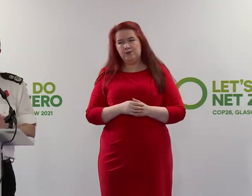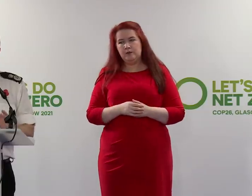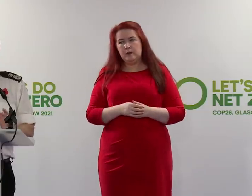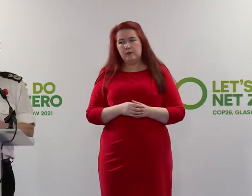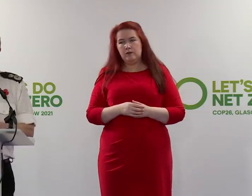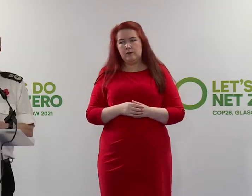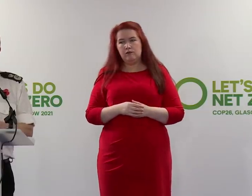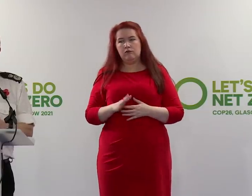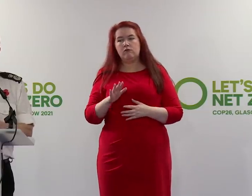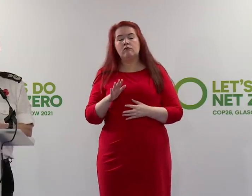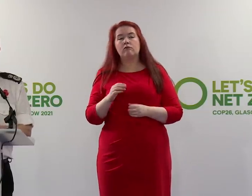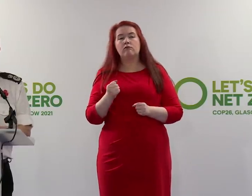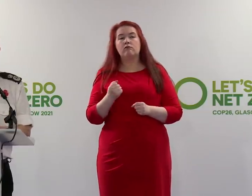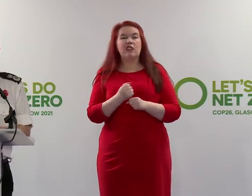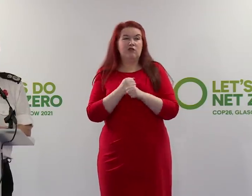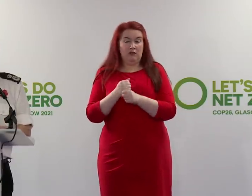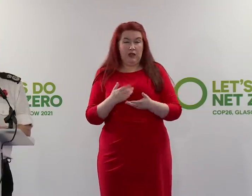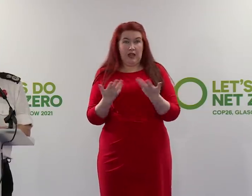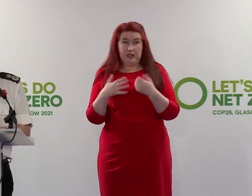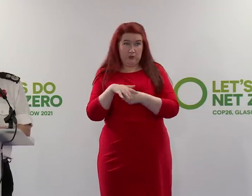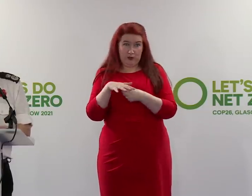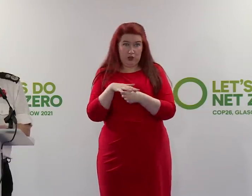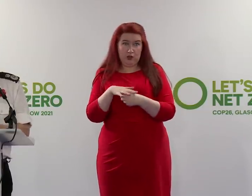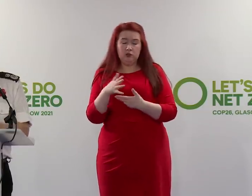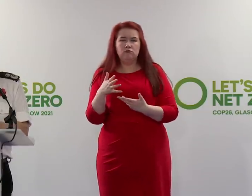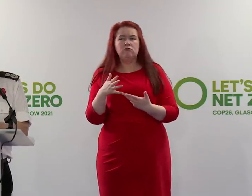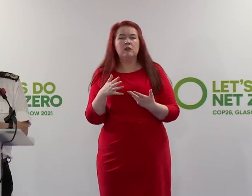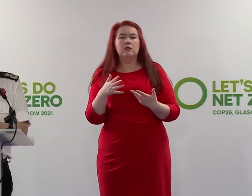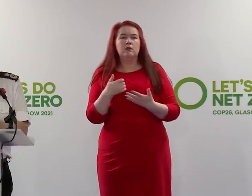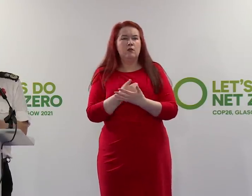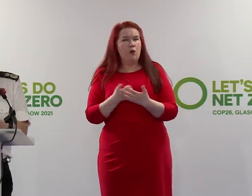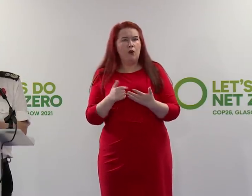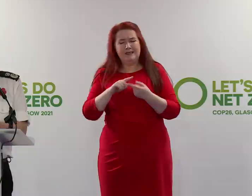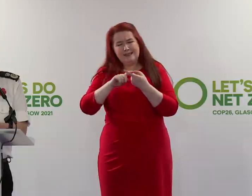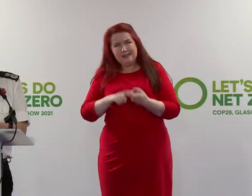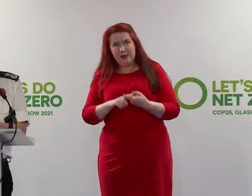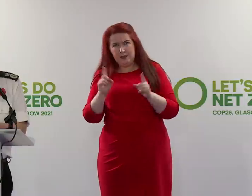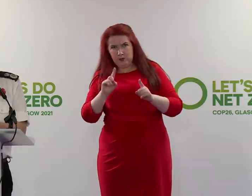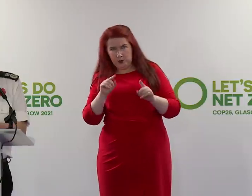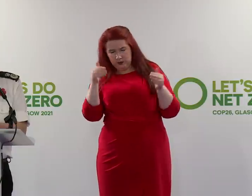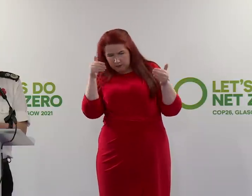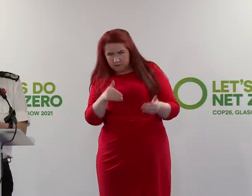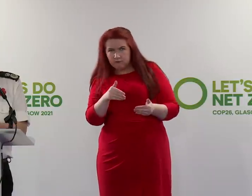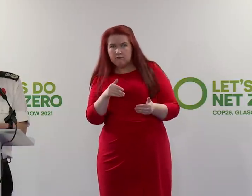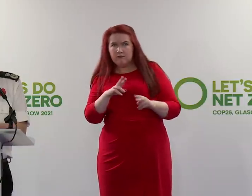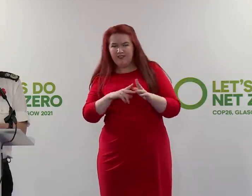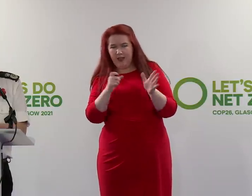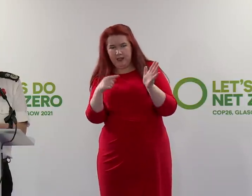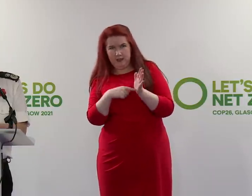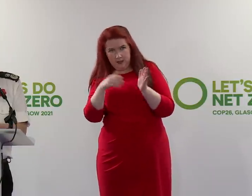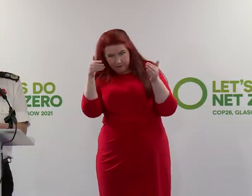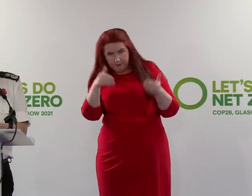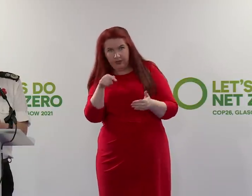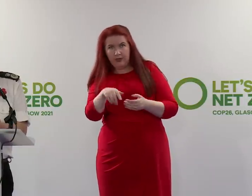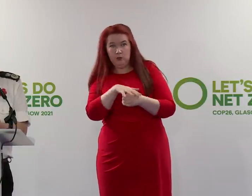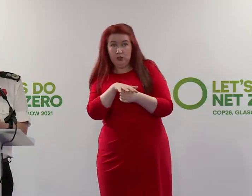In general terms, any set of circumstances are going to be looked at depending on the particular facts at play at the